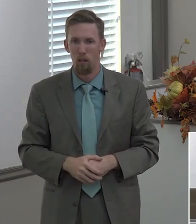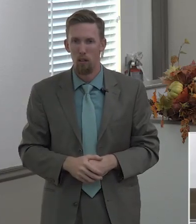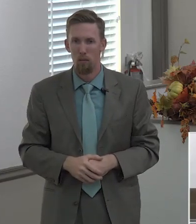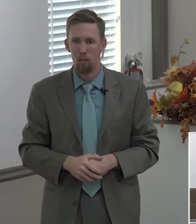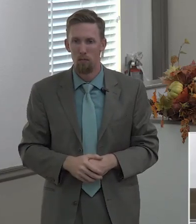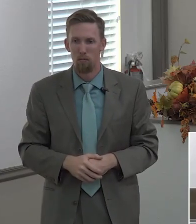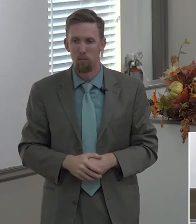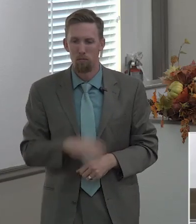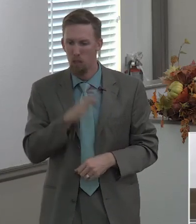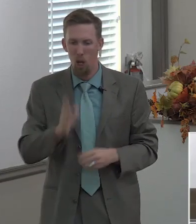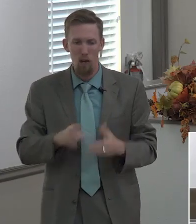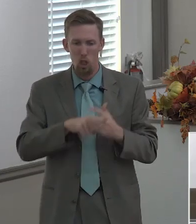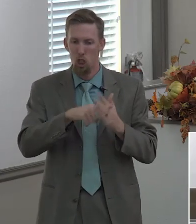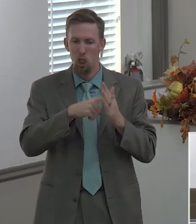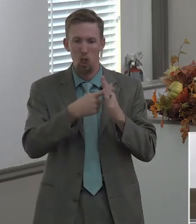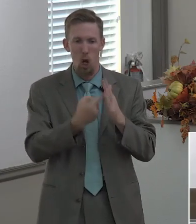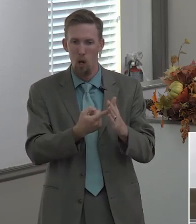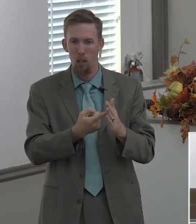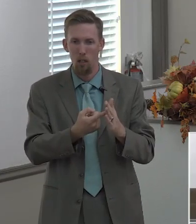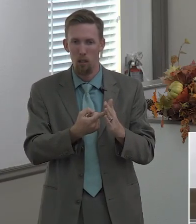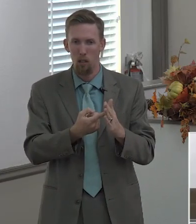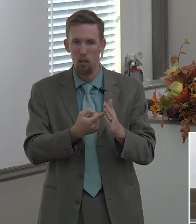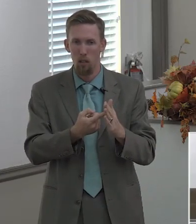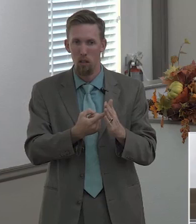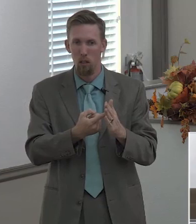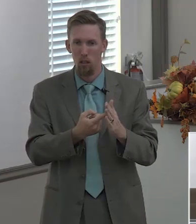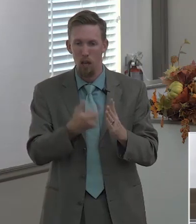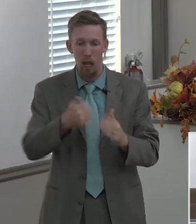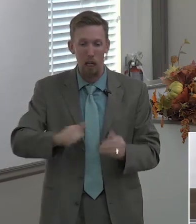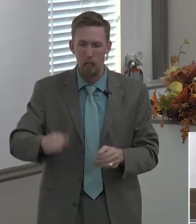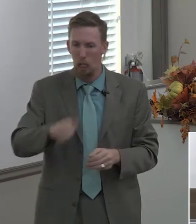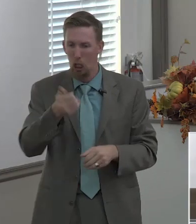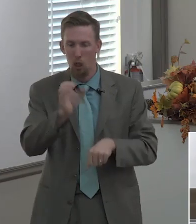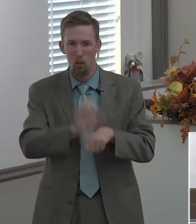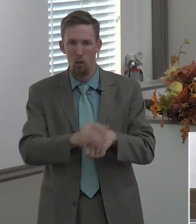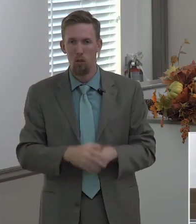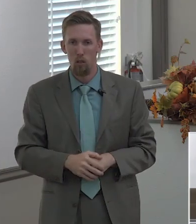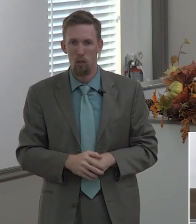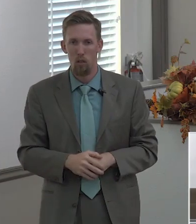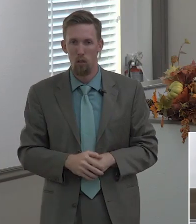never have birthed one church never have reproduced themselves anywhere